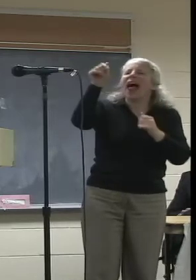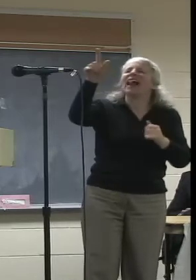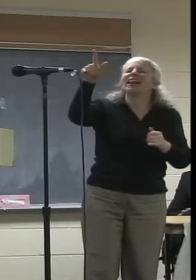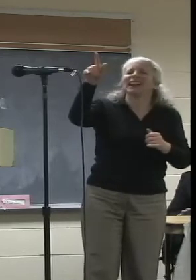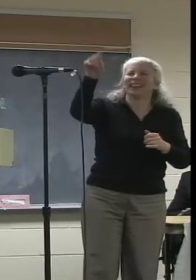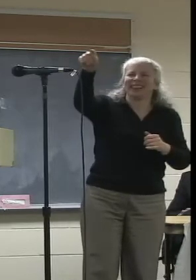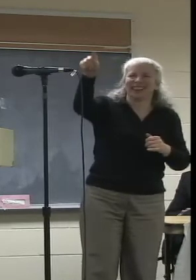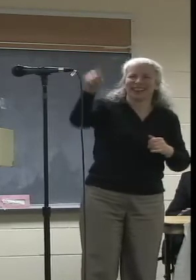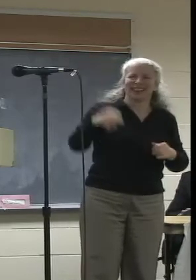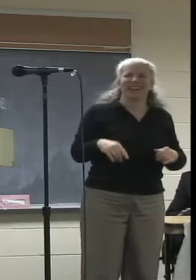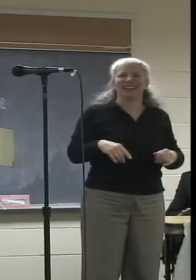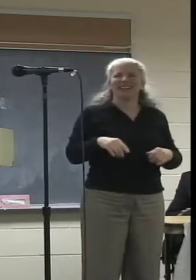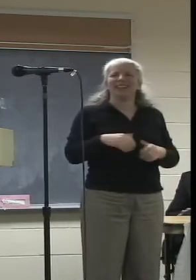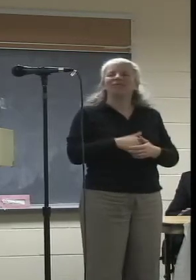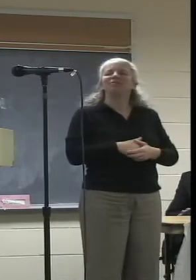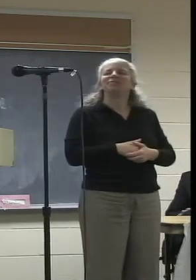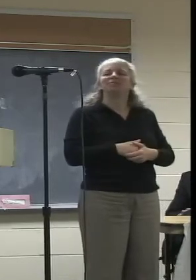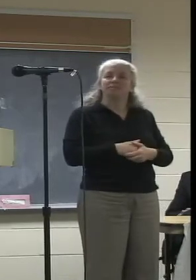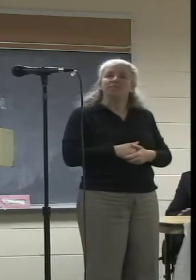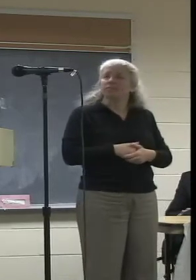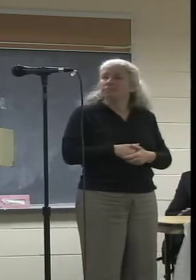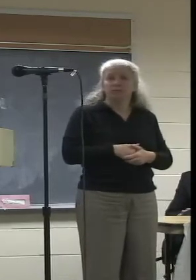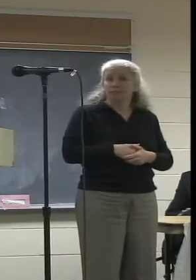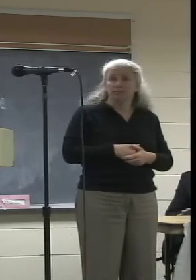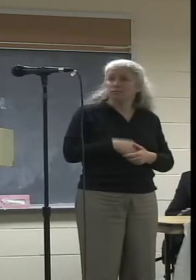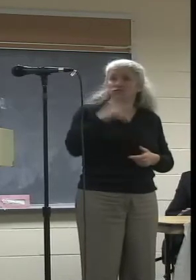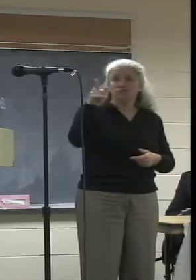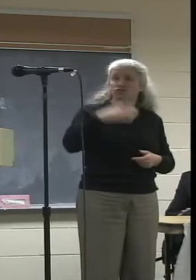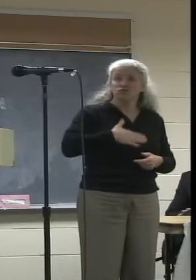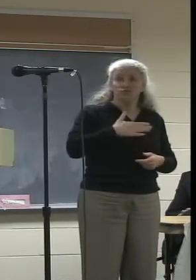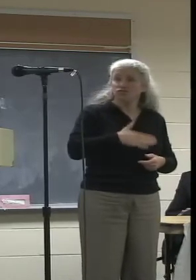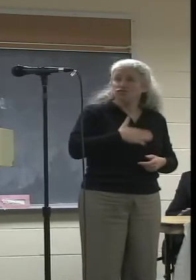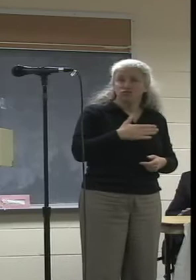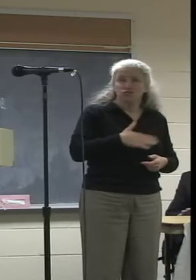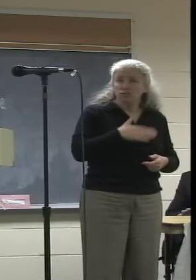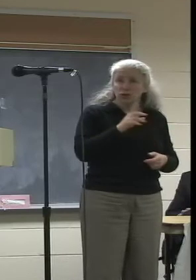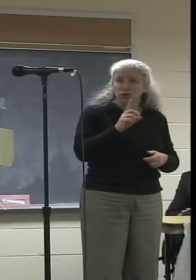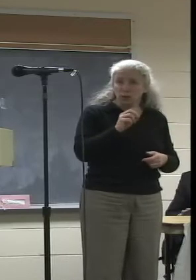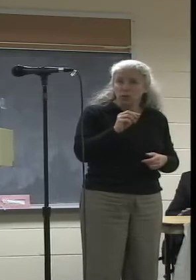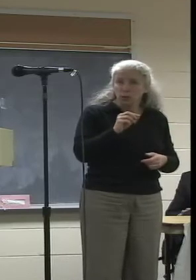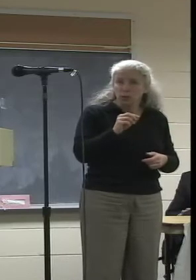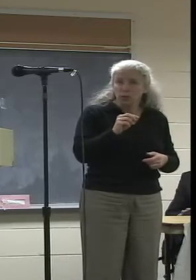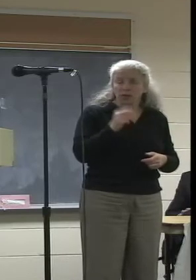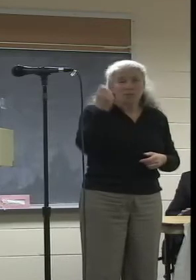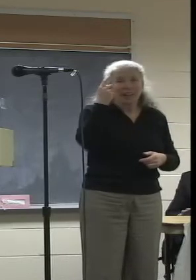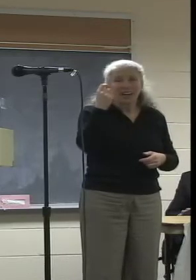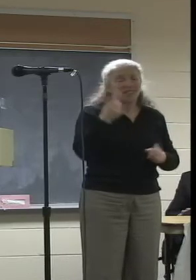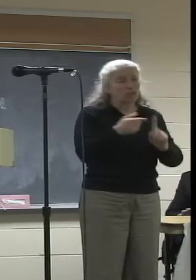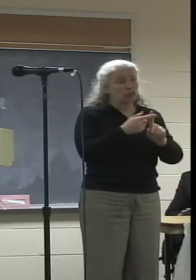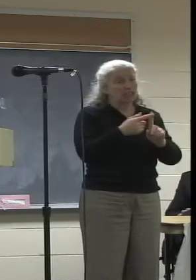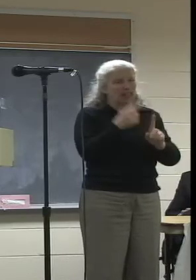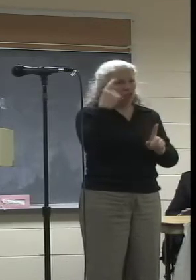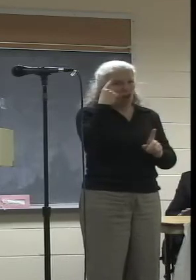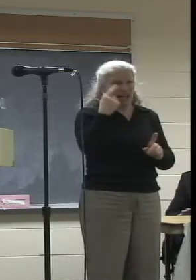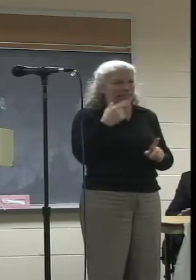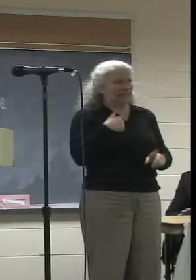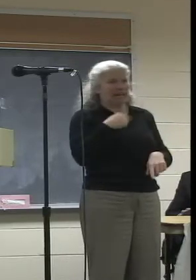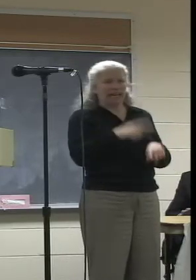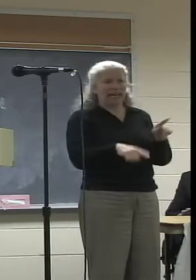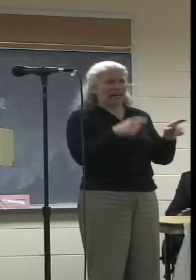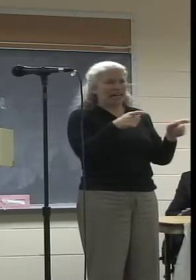he did in the beginning feel that our project was bigger than the scope of what